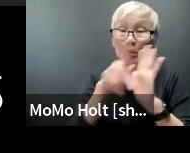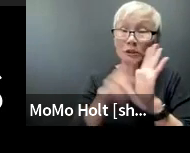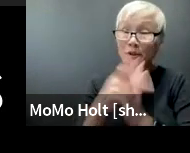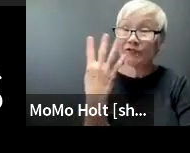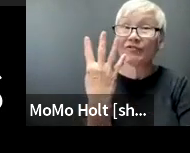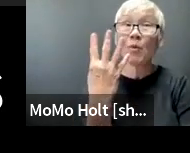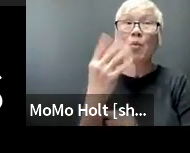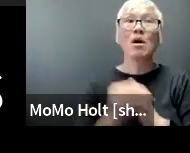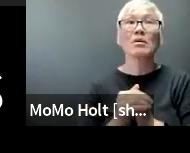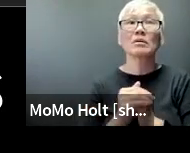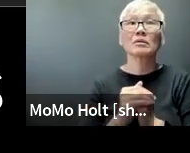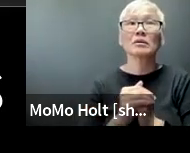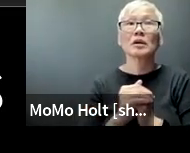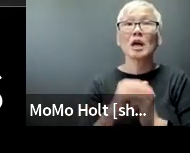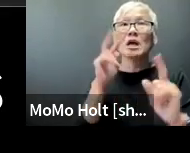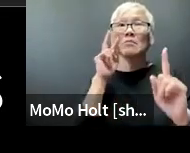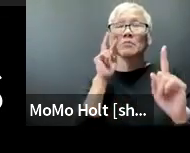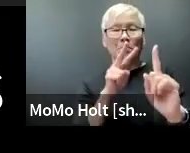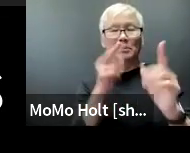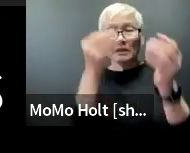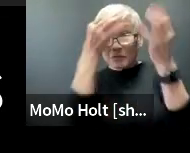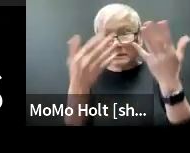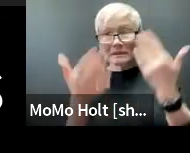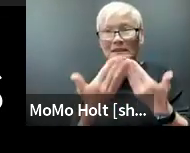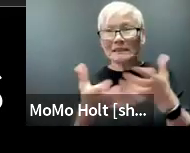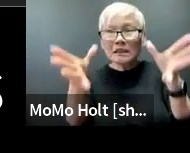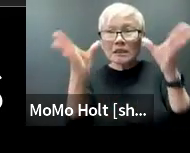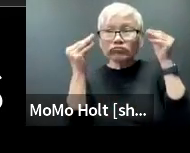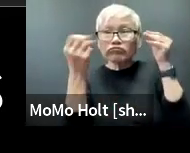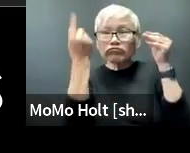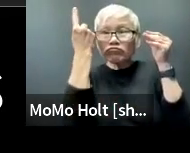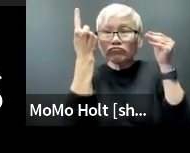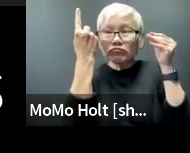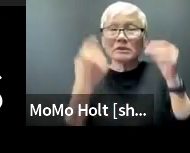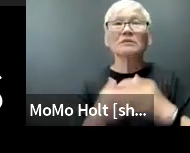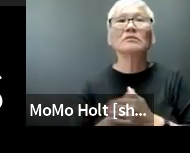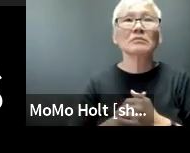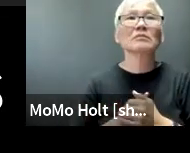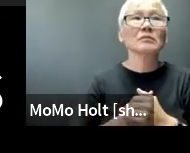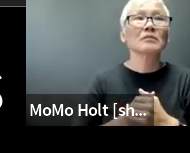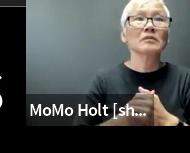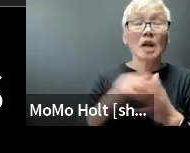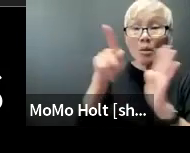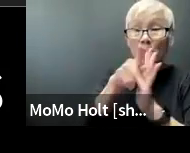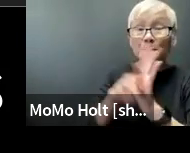principle four perceptible information